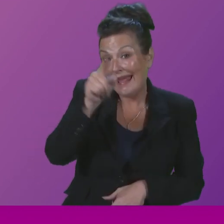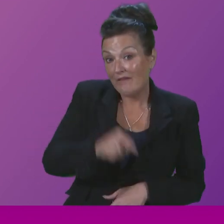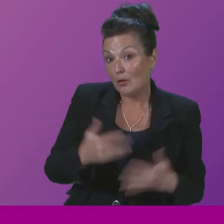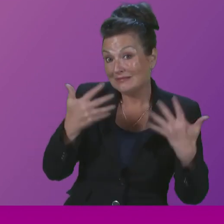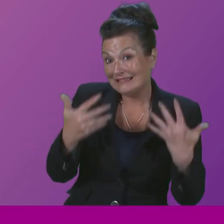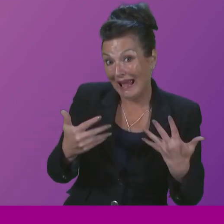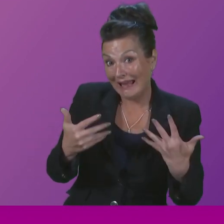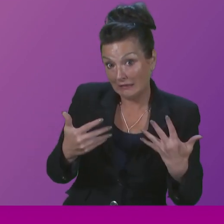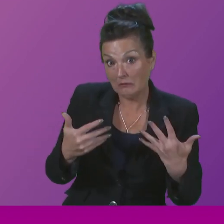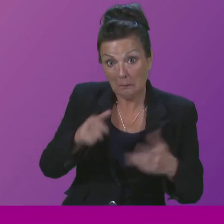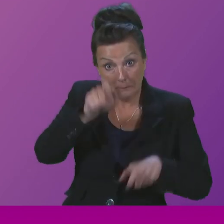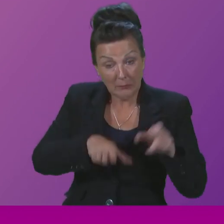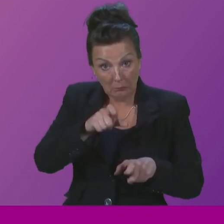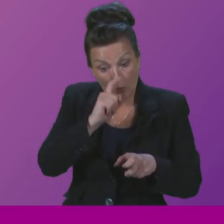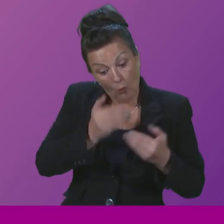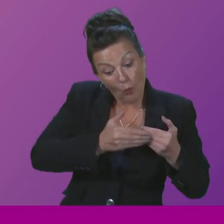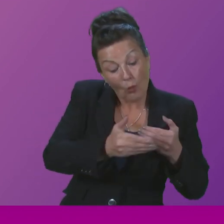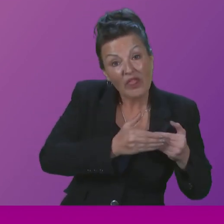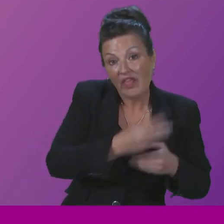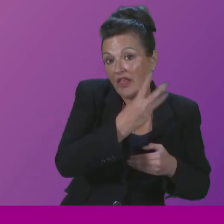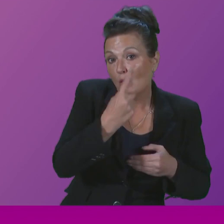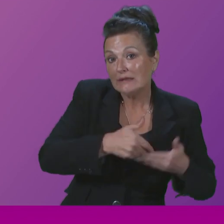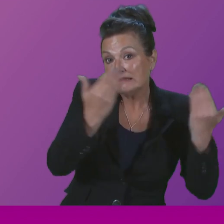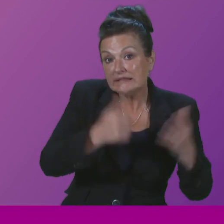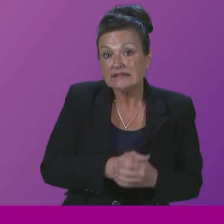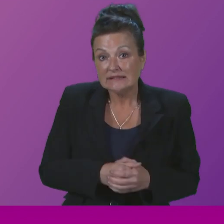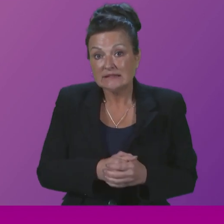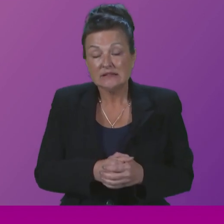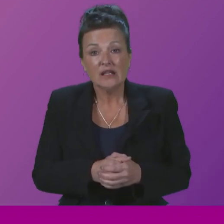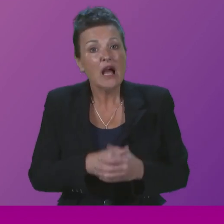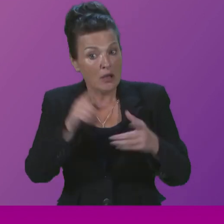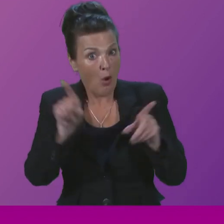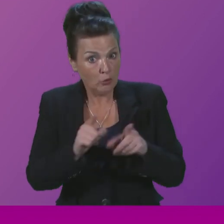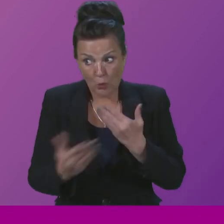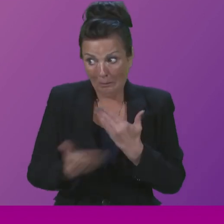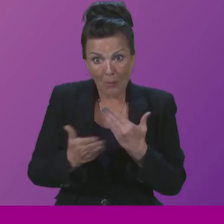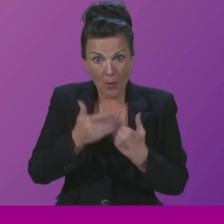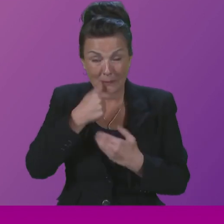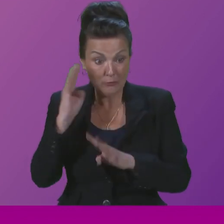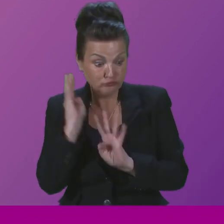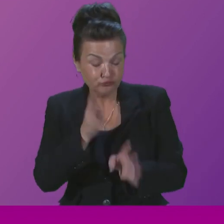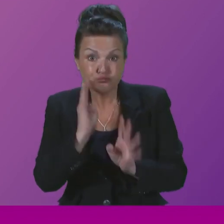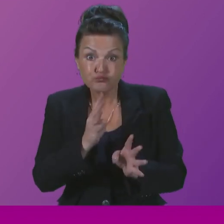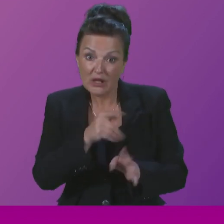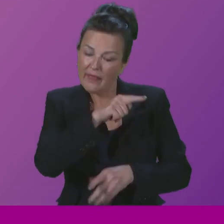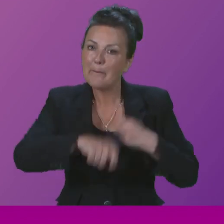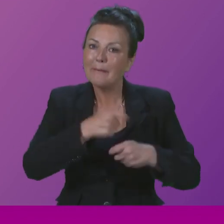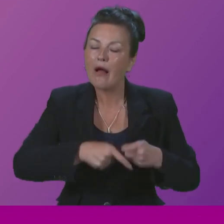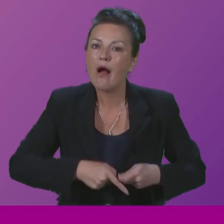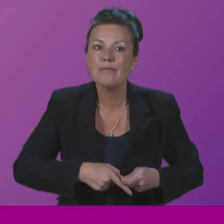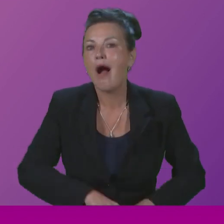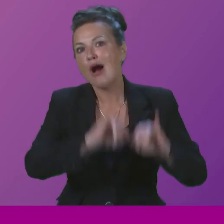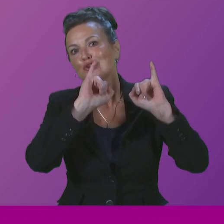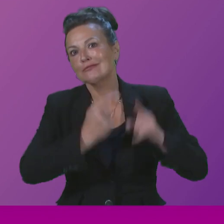within that target and more people are being seen through that urgent pathway than has ever been the case before. Now, the reason